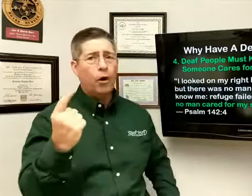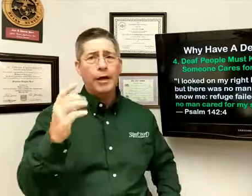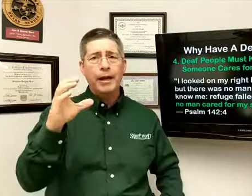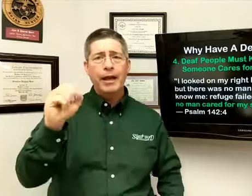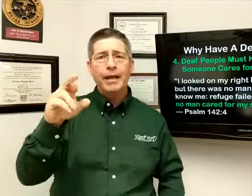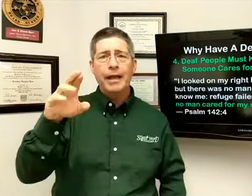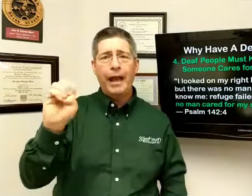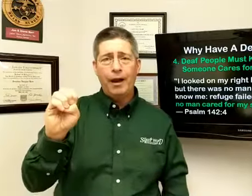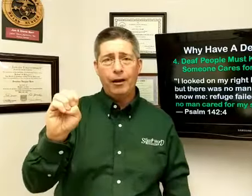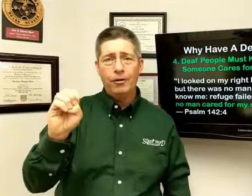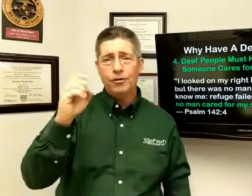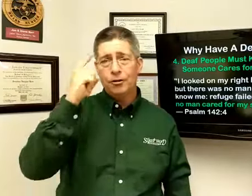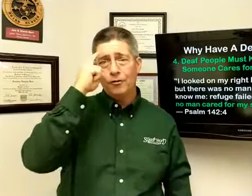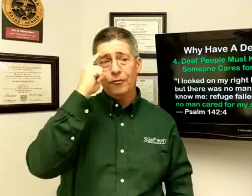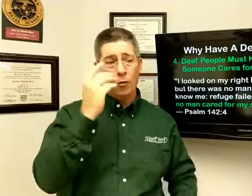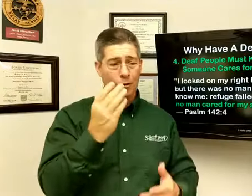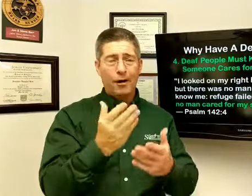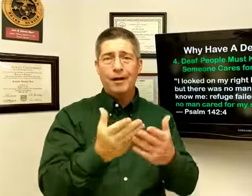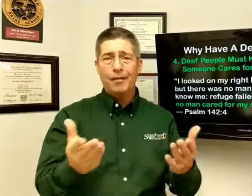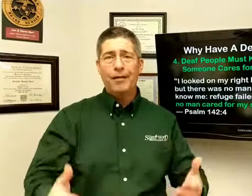cares for them.